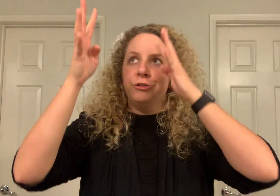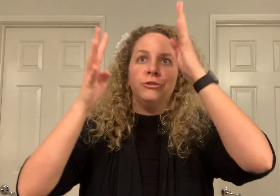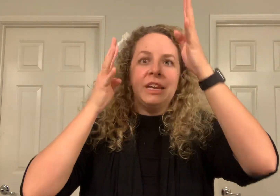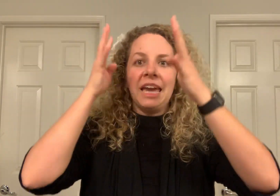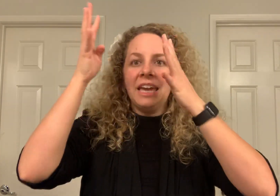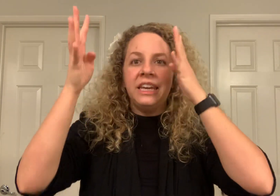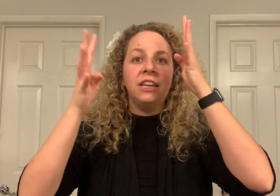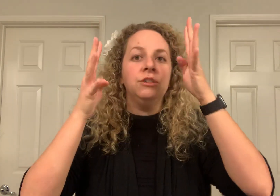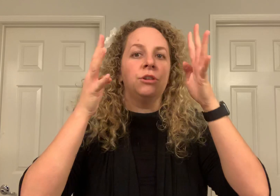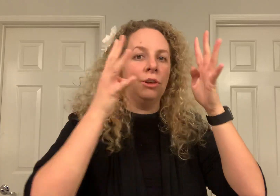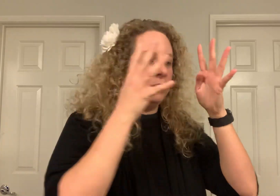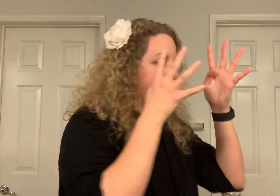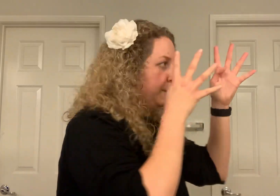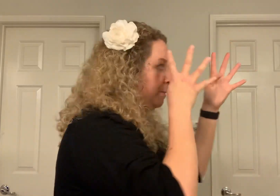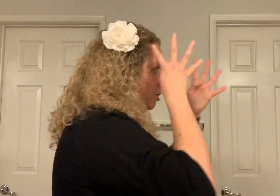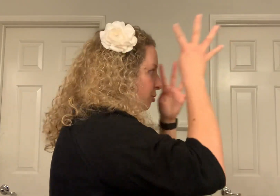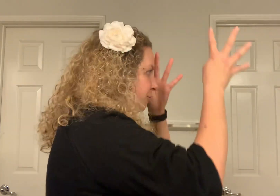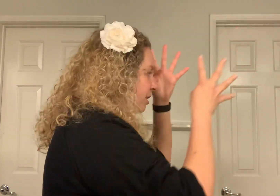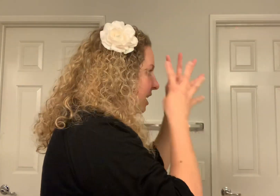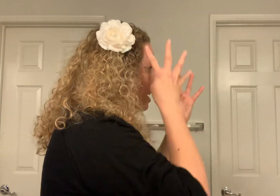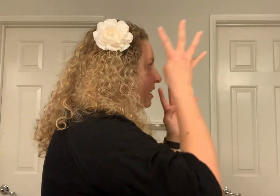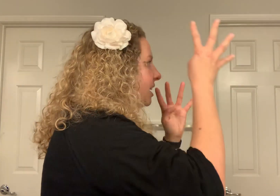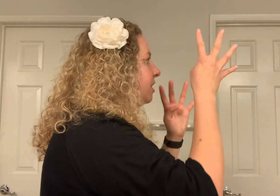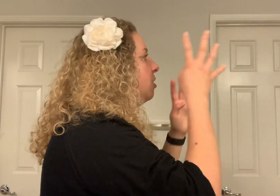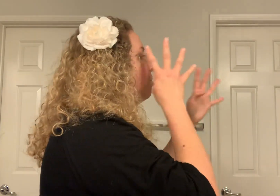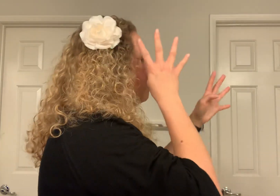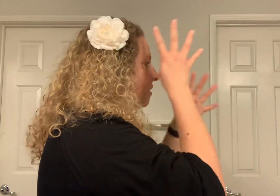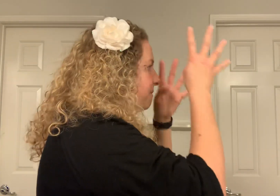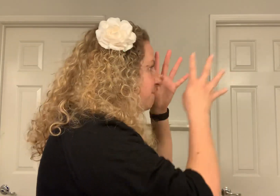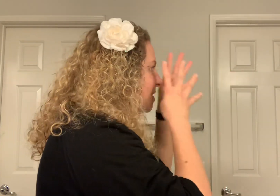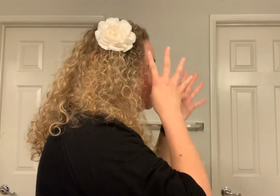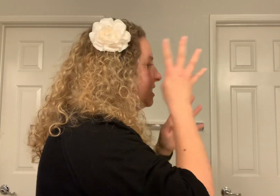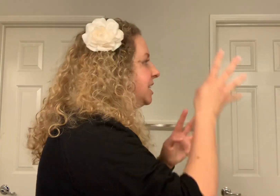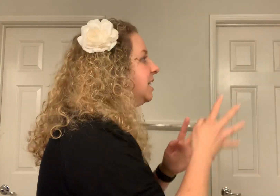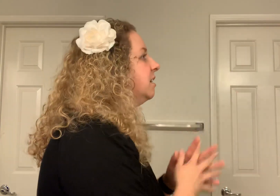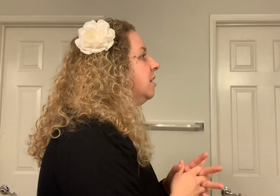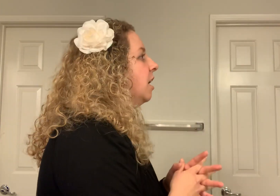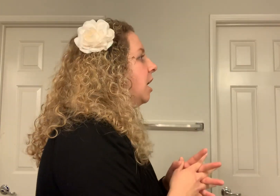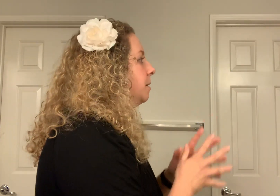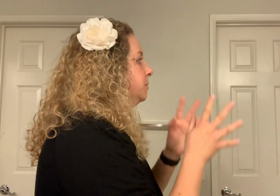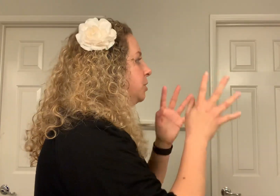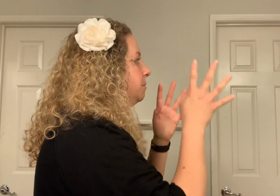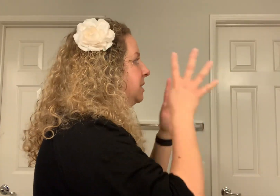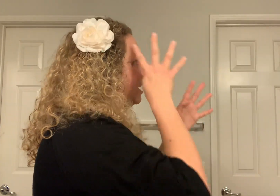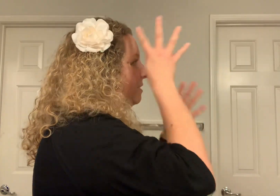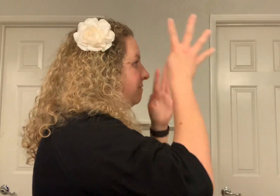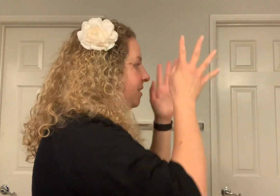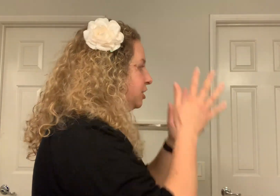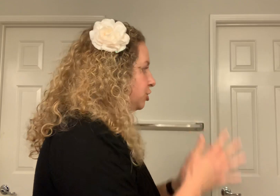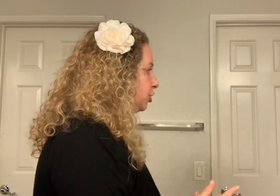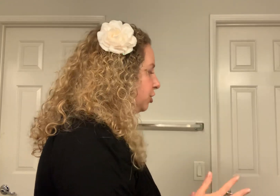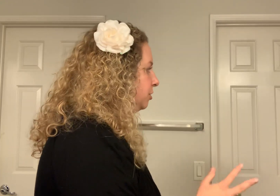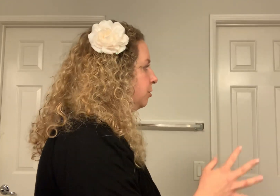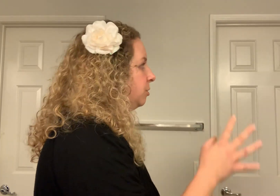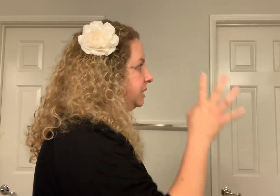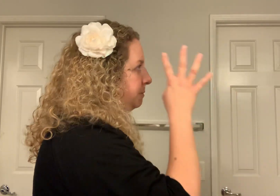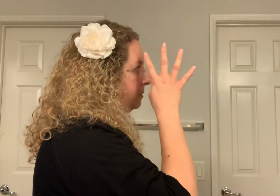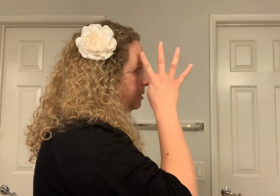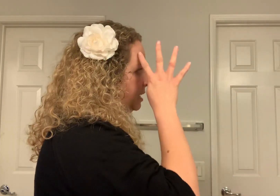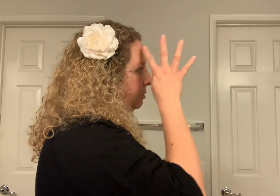creating, you can go this way, creating or inventing. You can be the inventor or some people sign